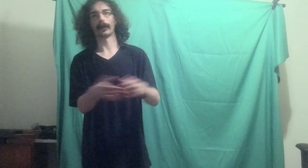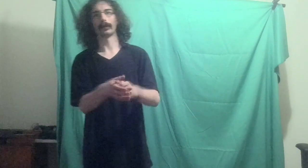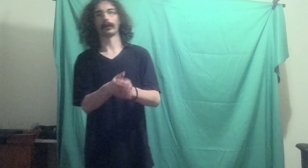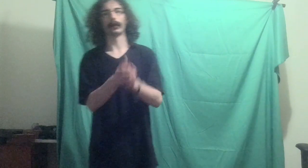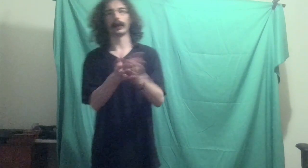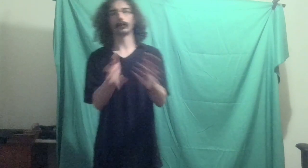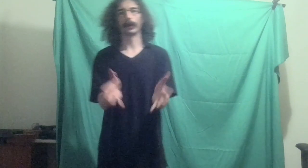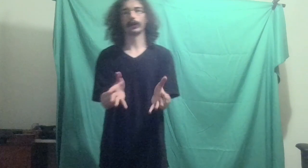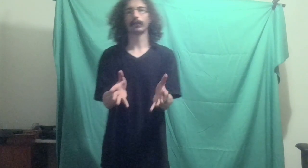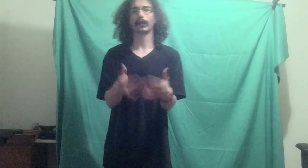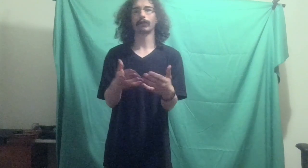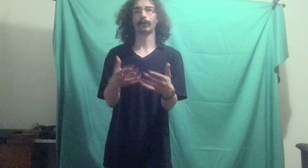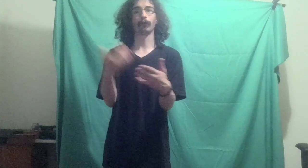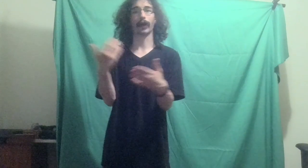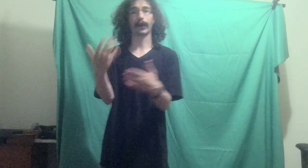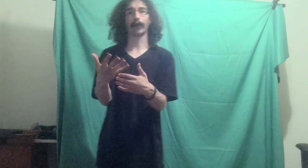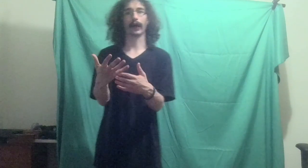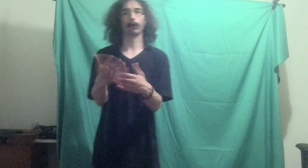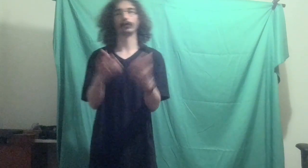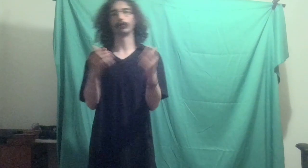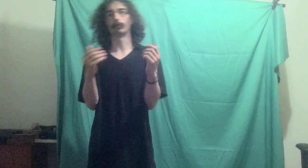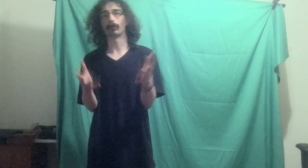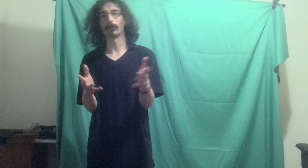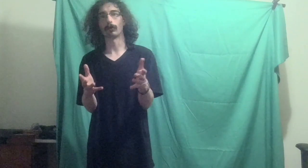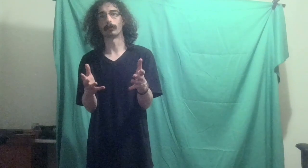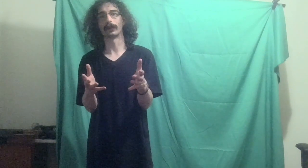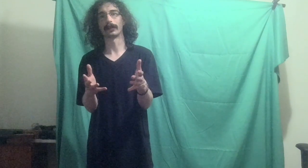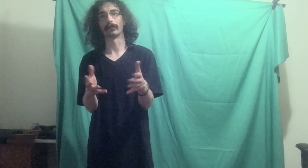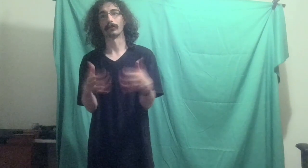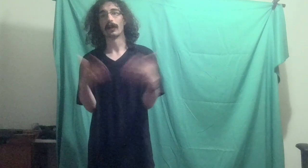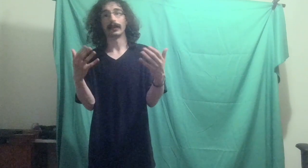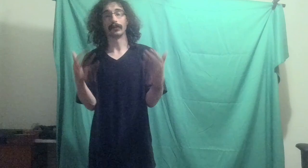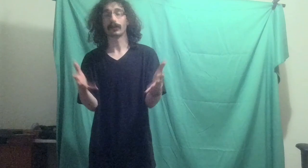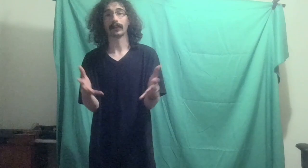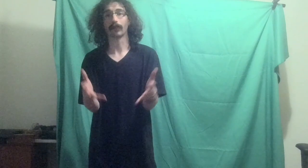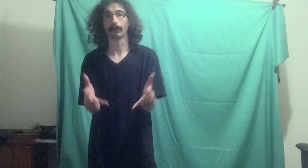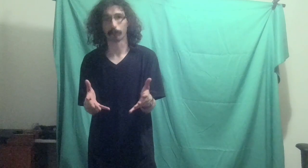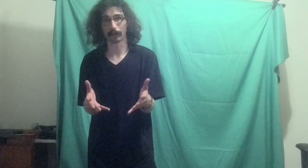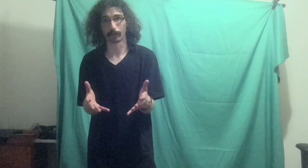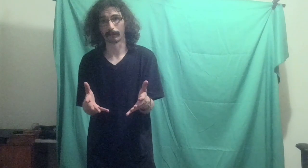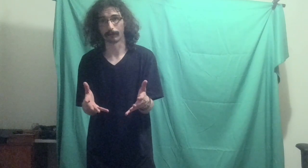a Ask Me Anything event for ARAC which if you don't know who he is, he's got a down and play button, folks.